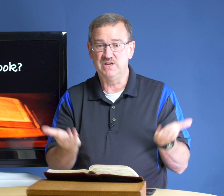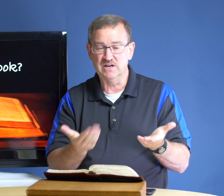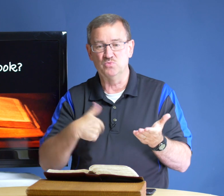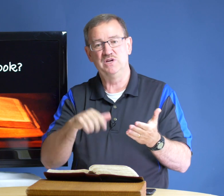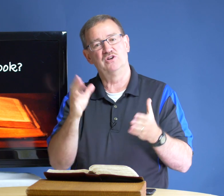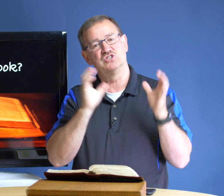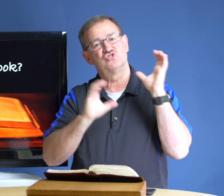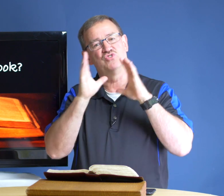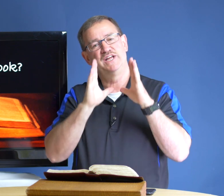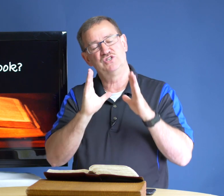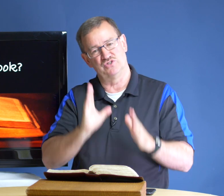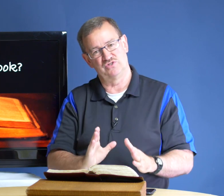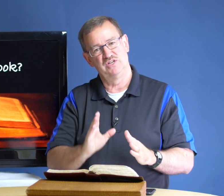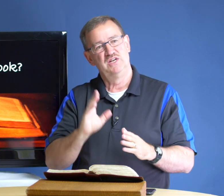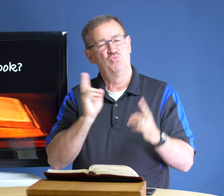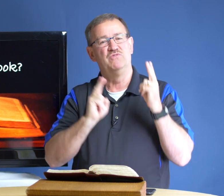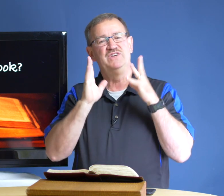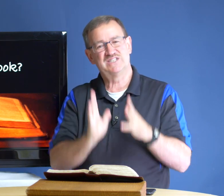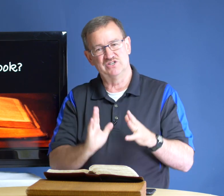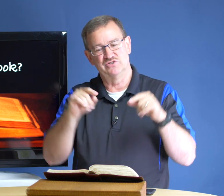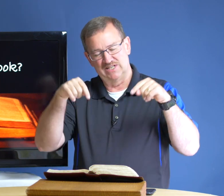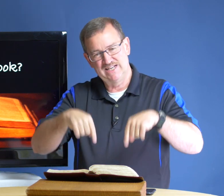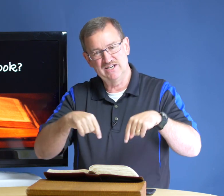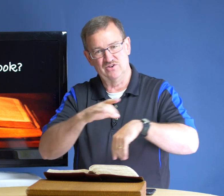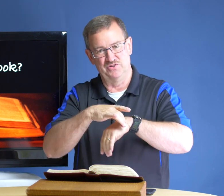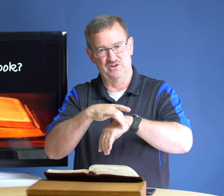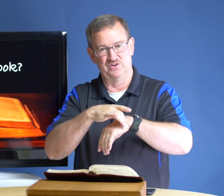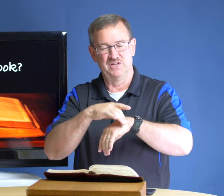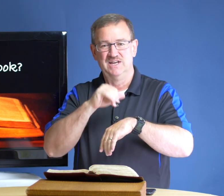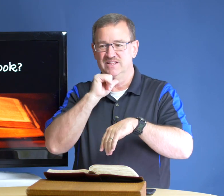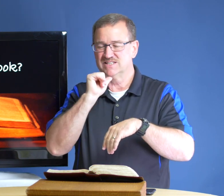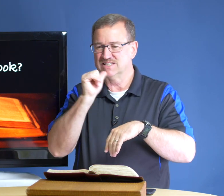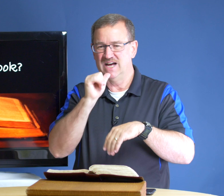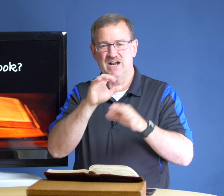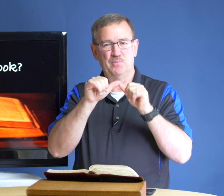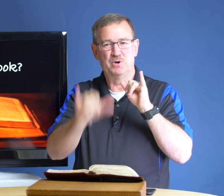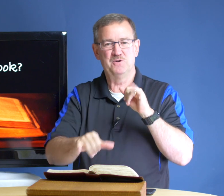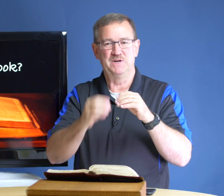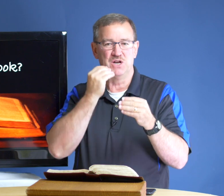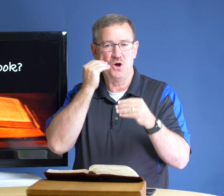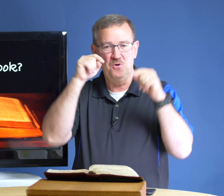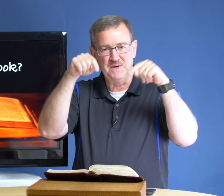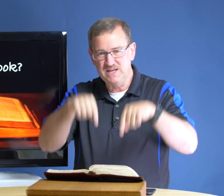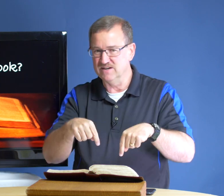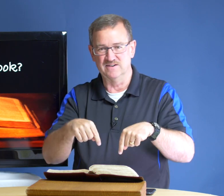here we are just strangers we're visitors here on the earth this is not our permanent home here